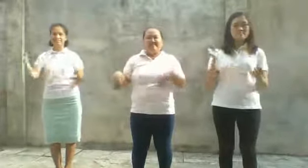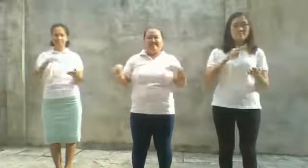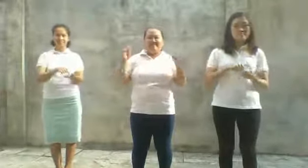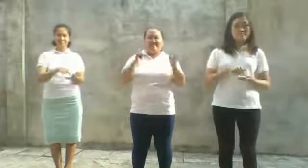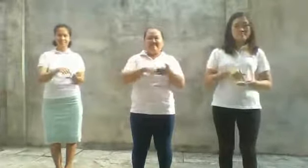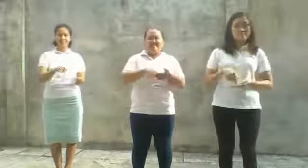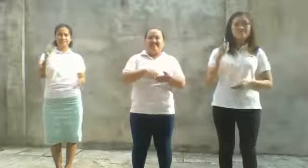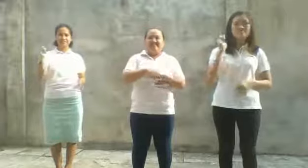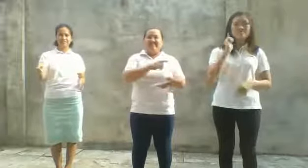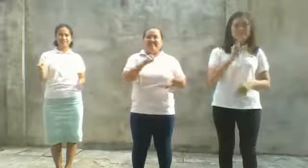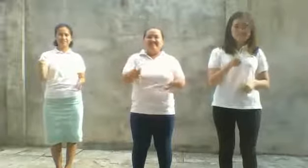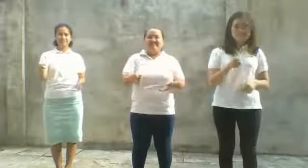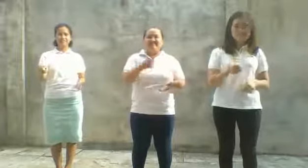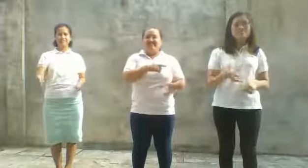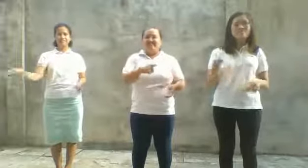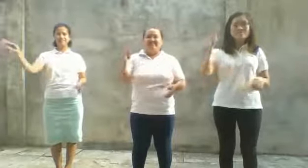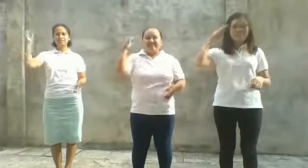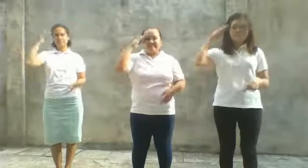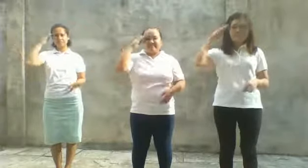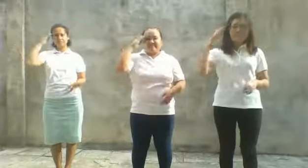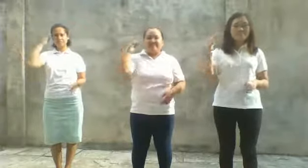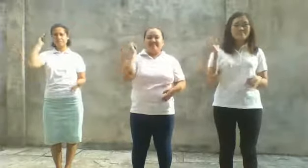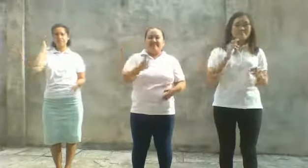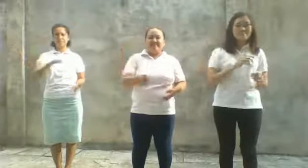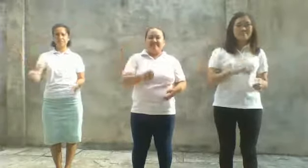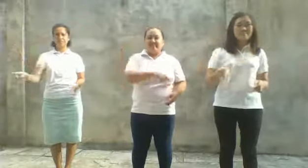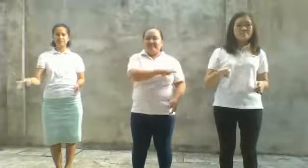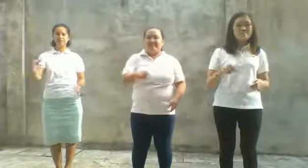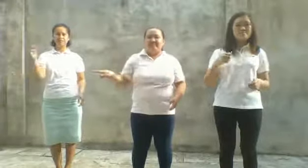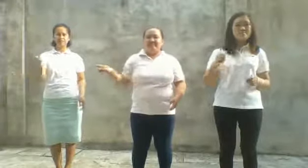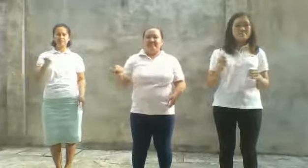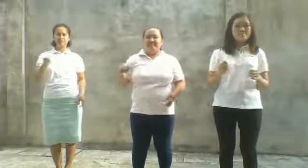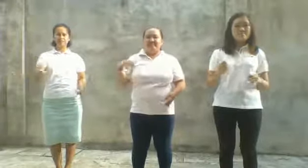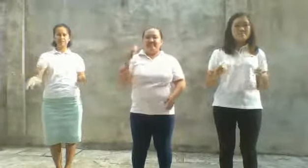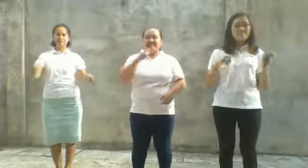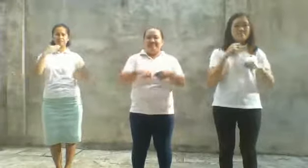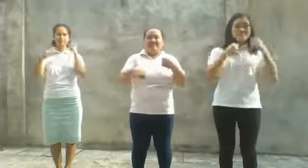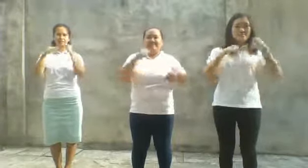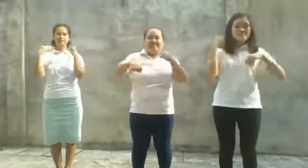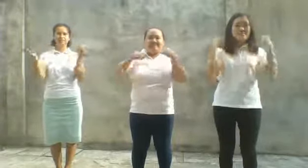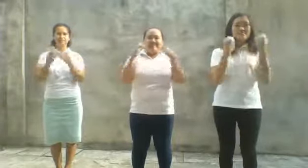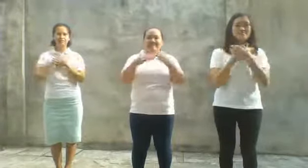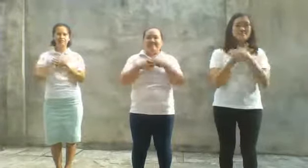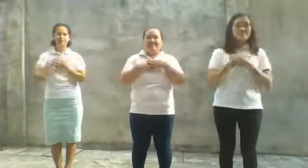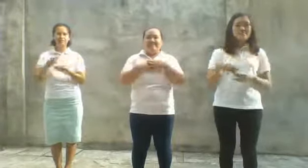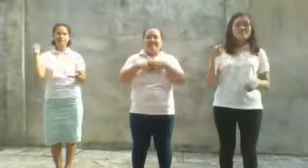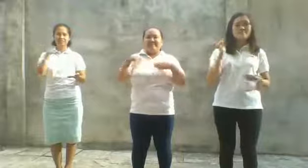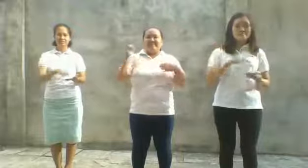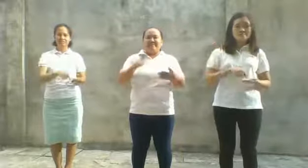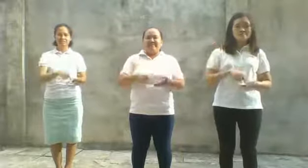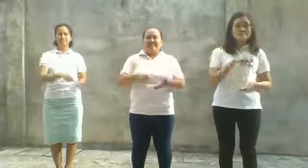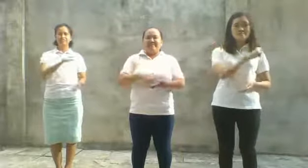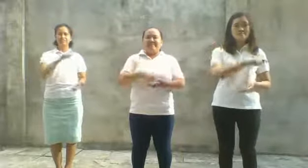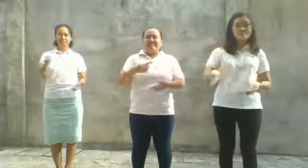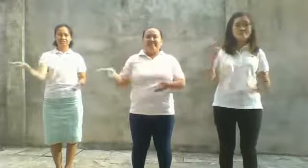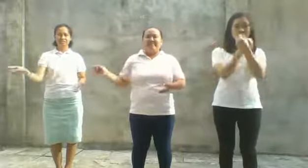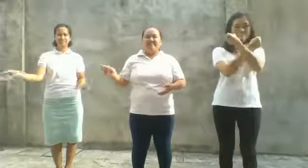this you have to know. They must hold their feet to me, for this they must be